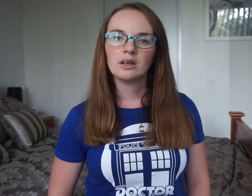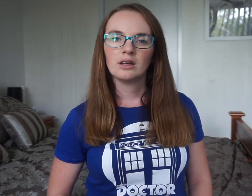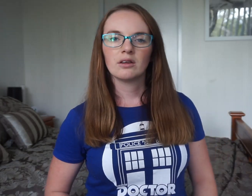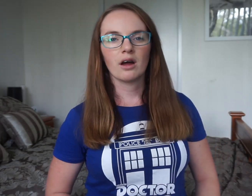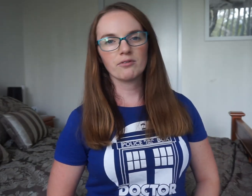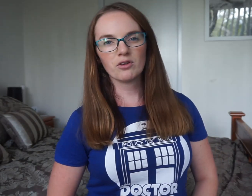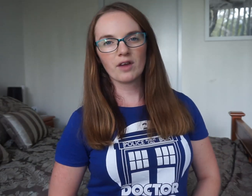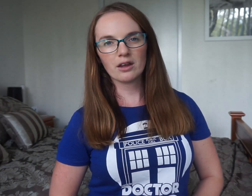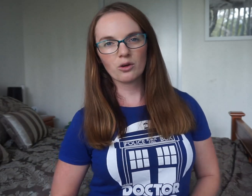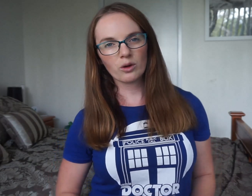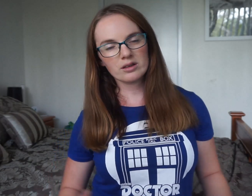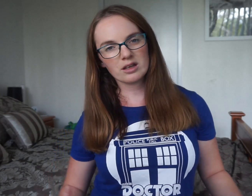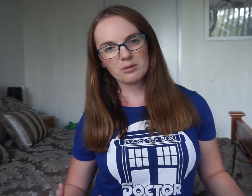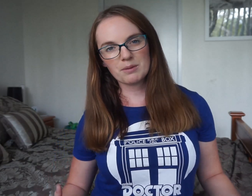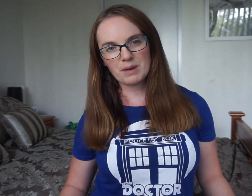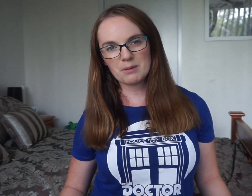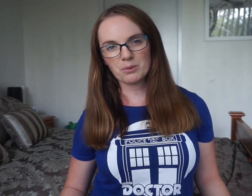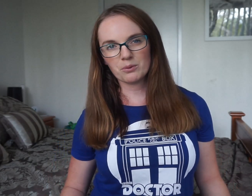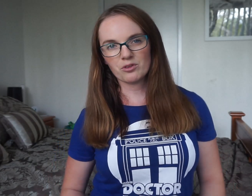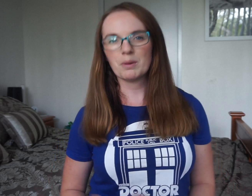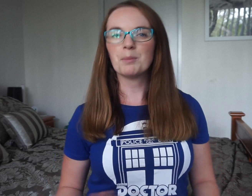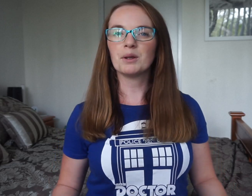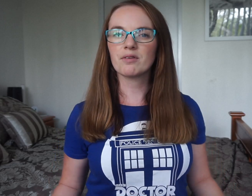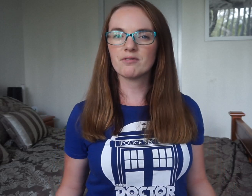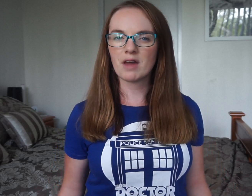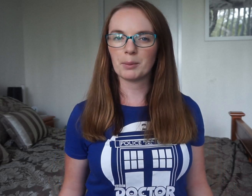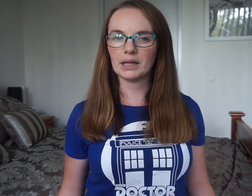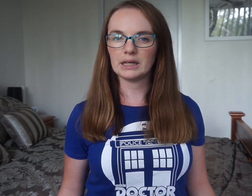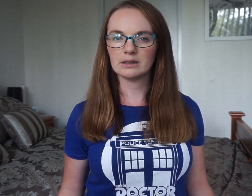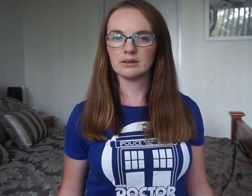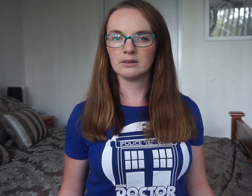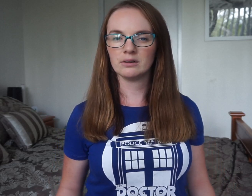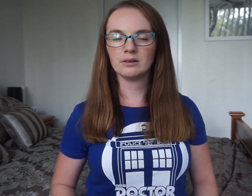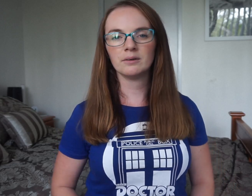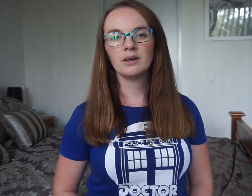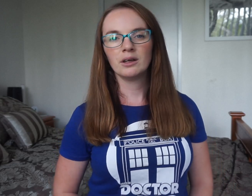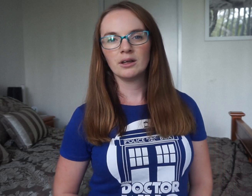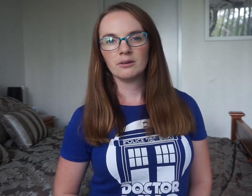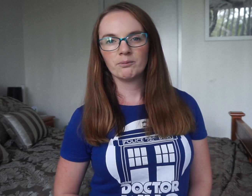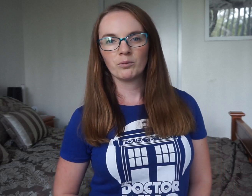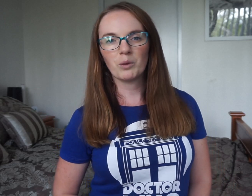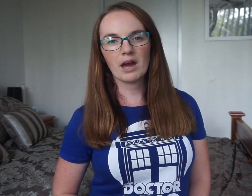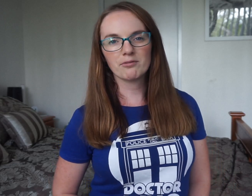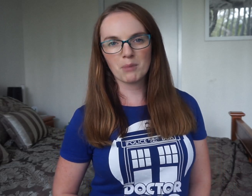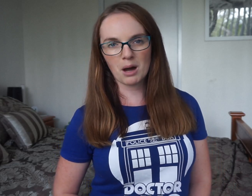Our first category is going to be people. So people of the family. We have mum,